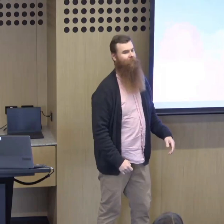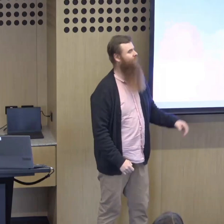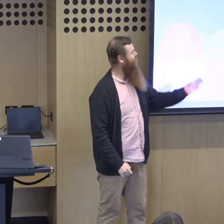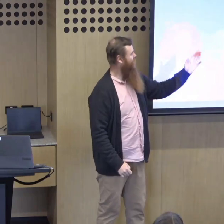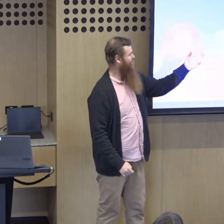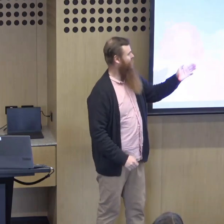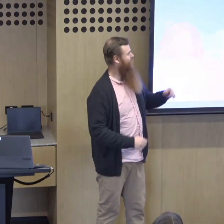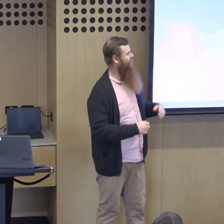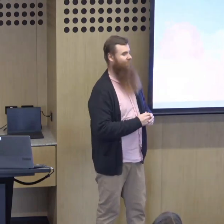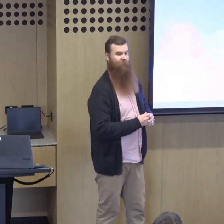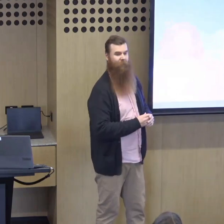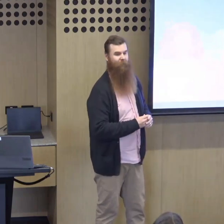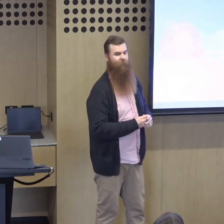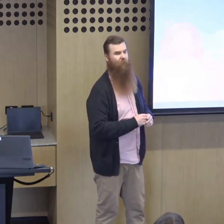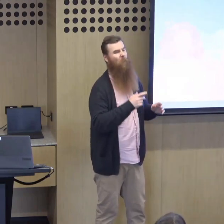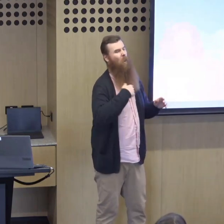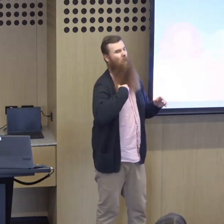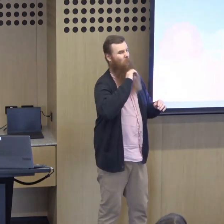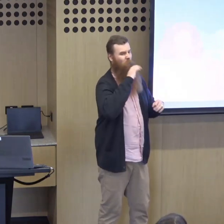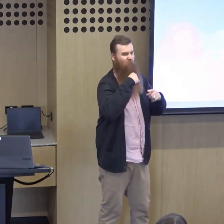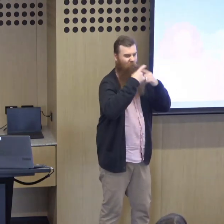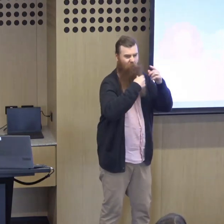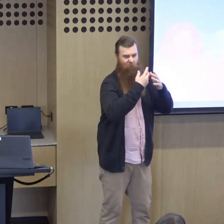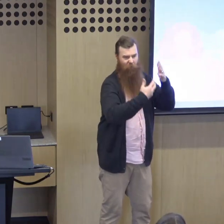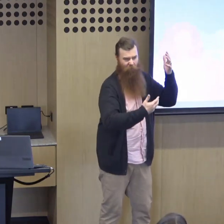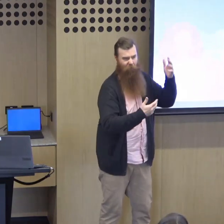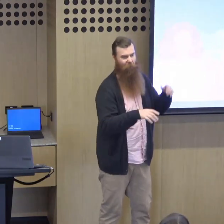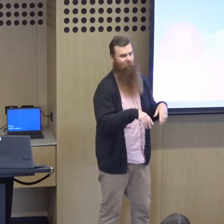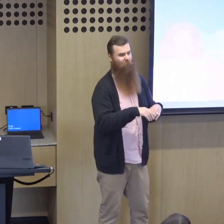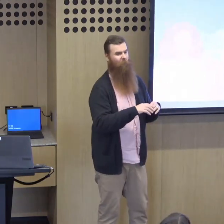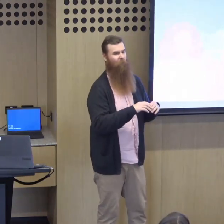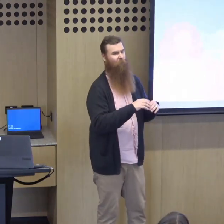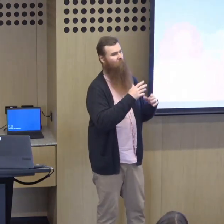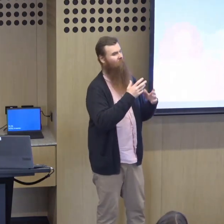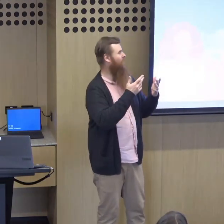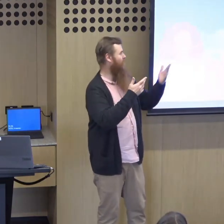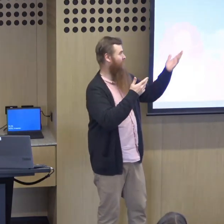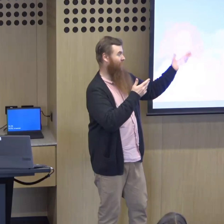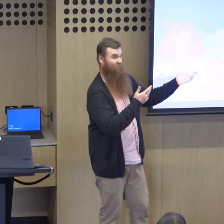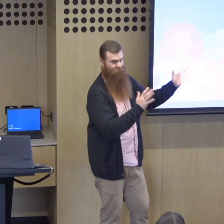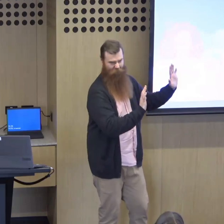these middle section here, which is the exhaustion and burnout and anger and anxiety, et cetera.